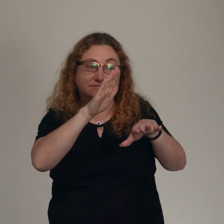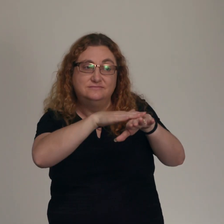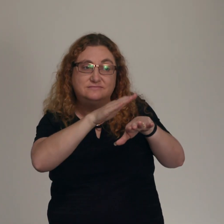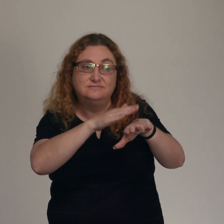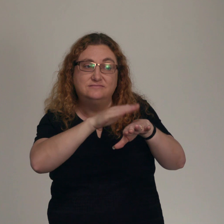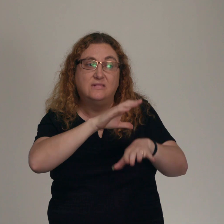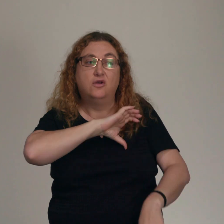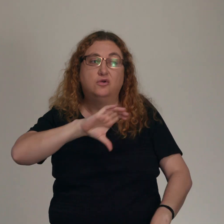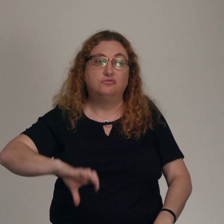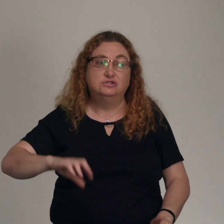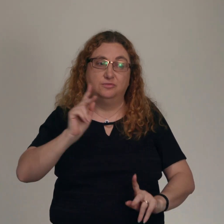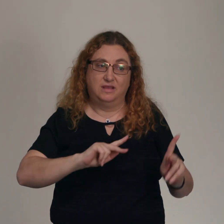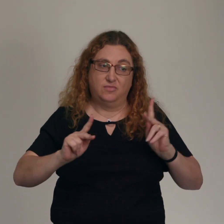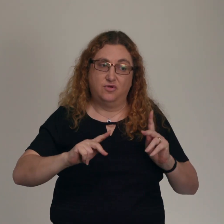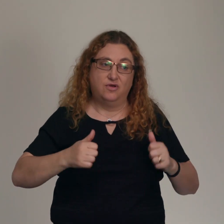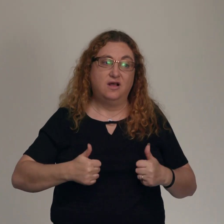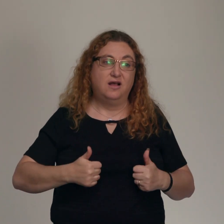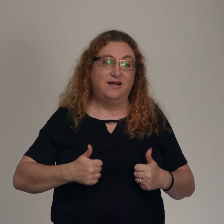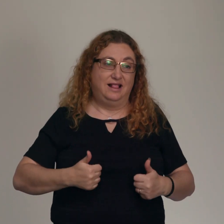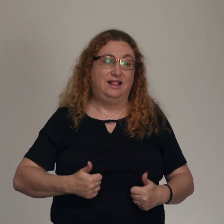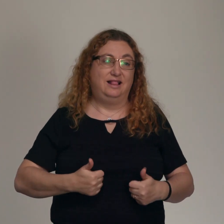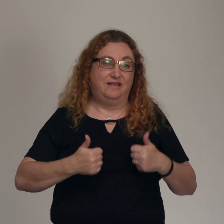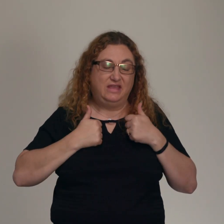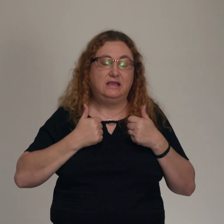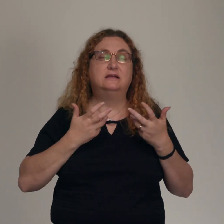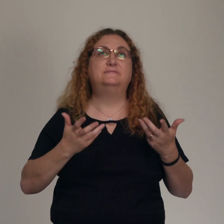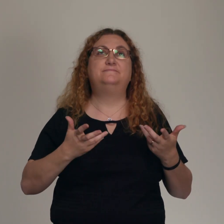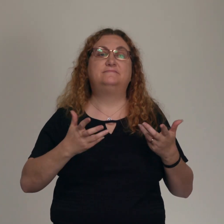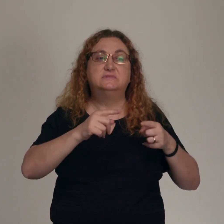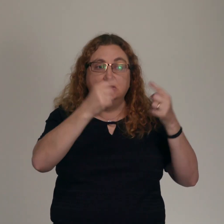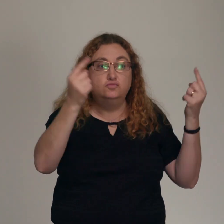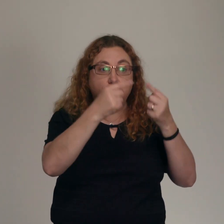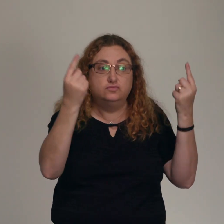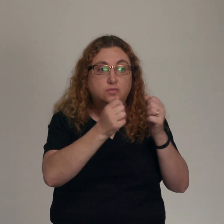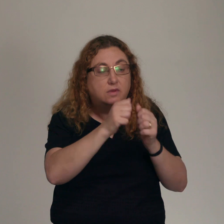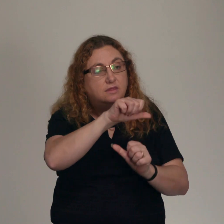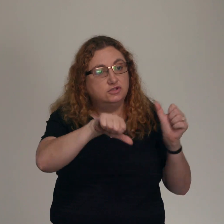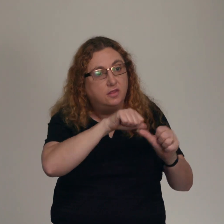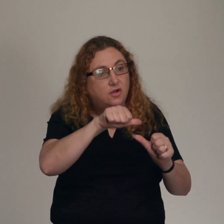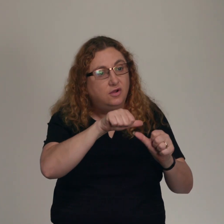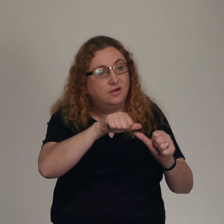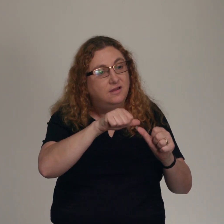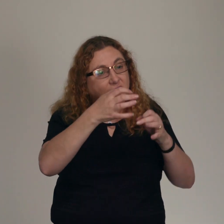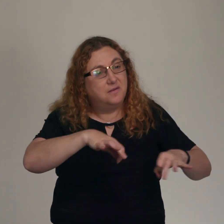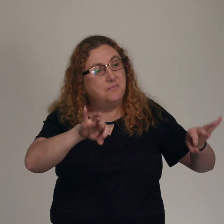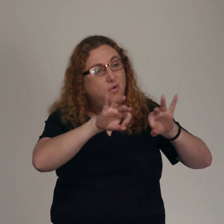Philippi that are living in perpetual disagreement and they need to come together